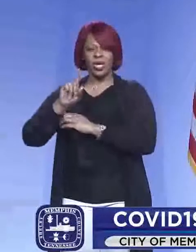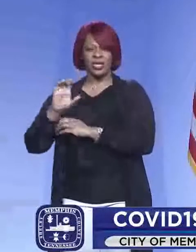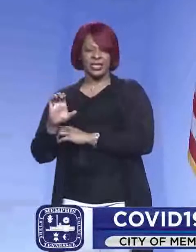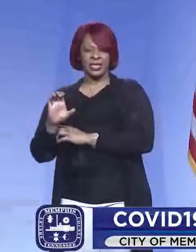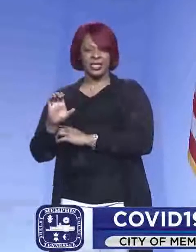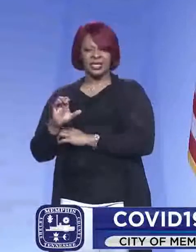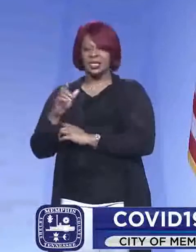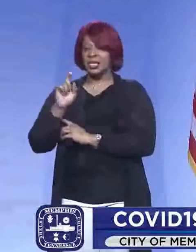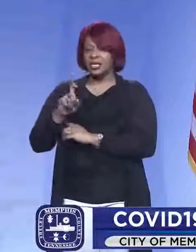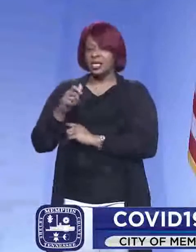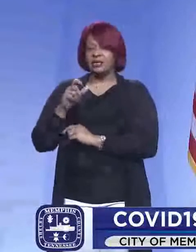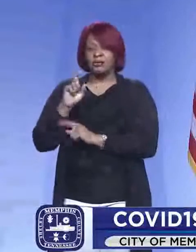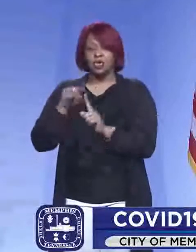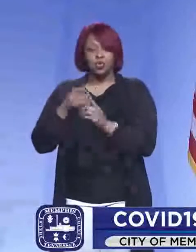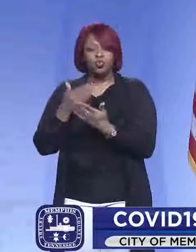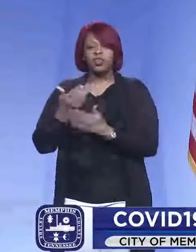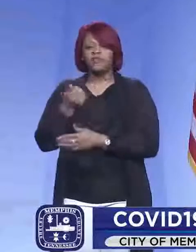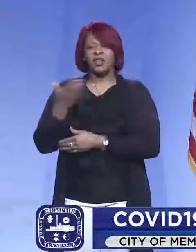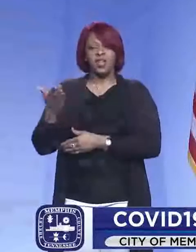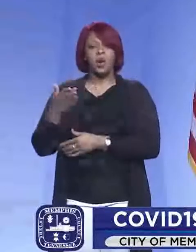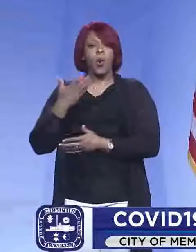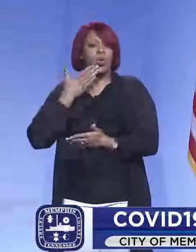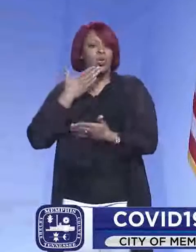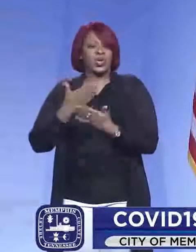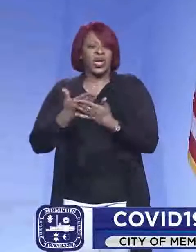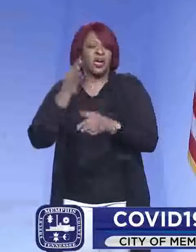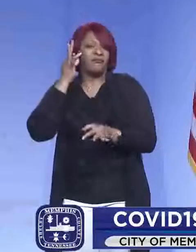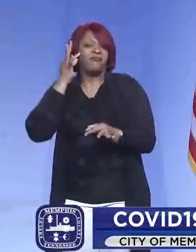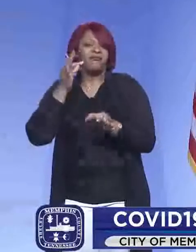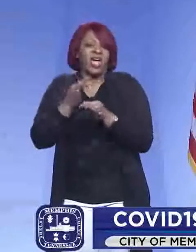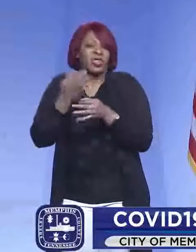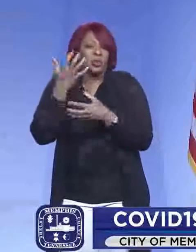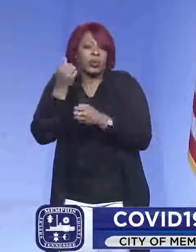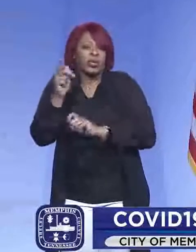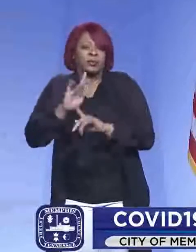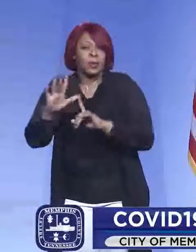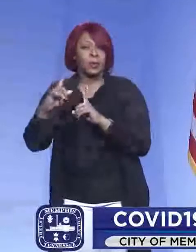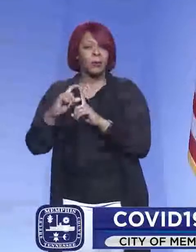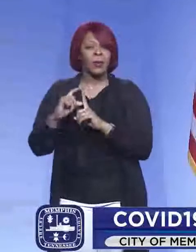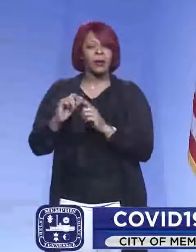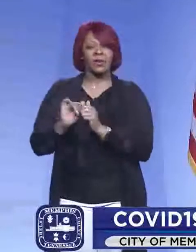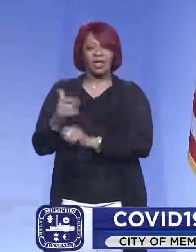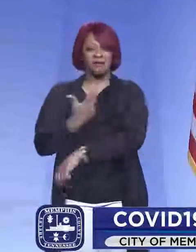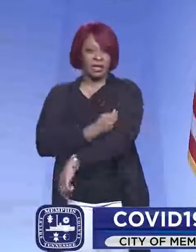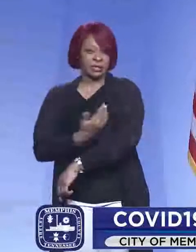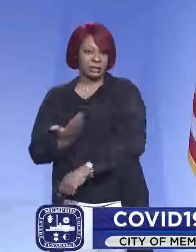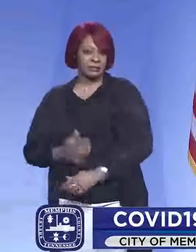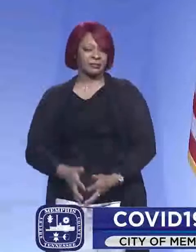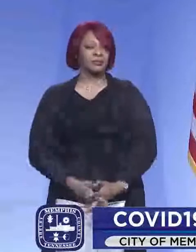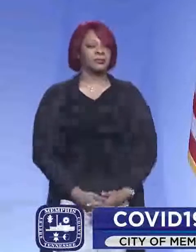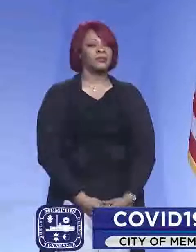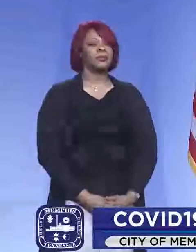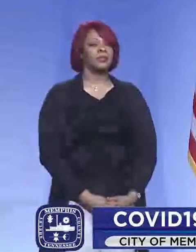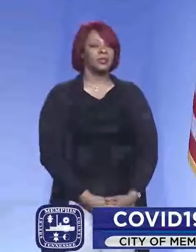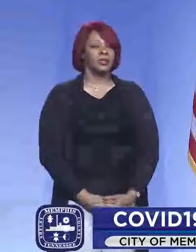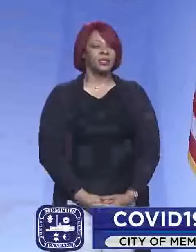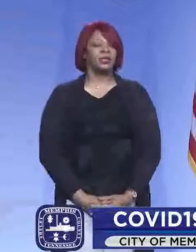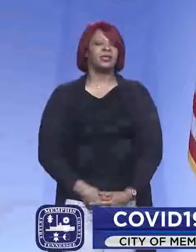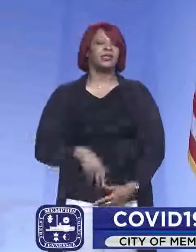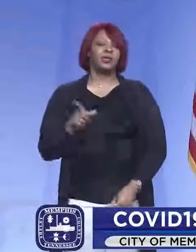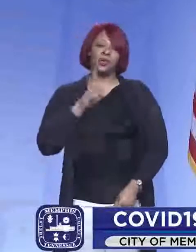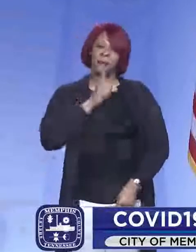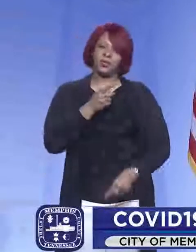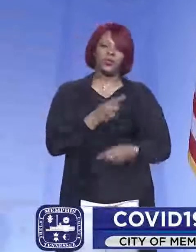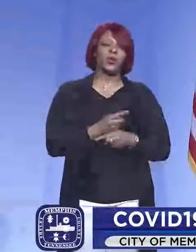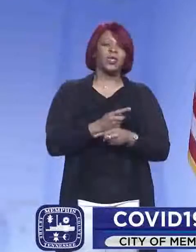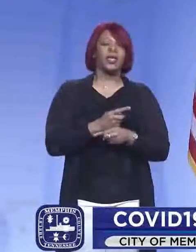to prove anything, or is this a good faith effort, um, with this vaccine? So, uh, you're absolutely right.